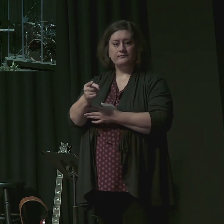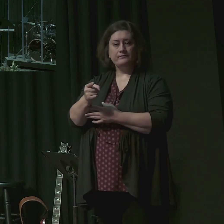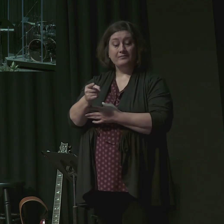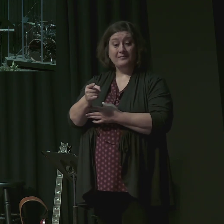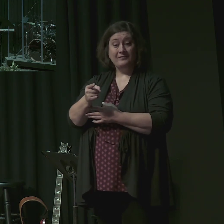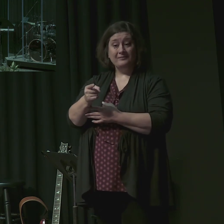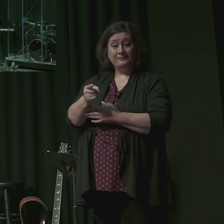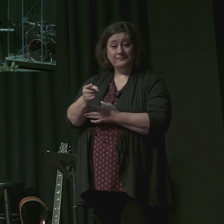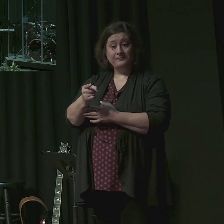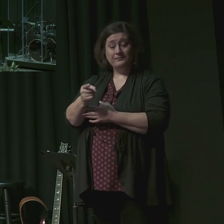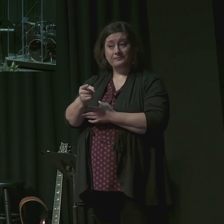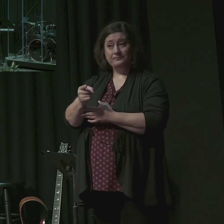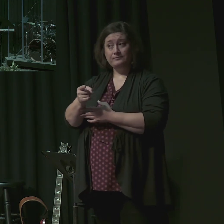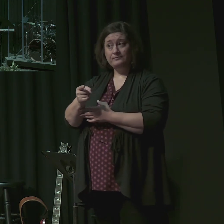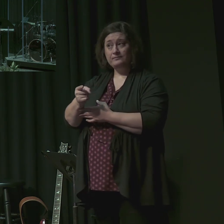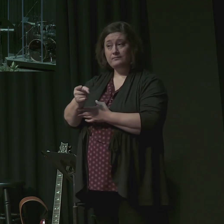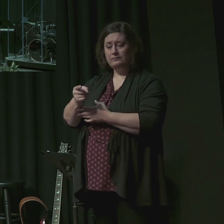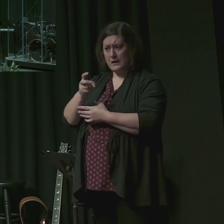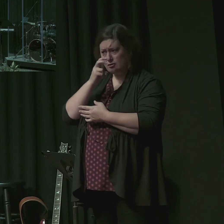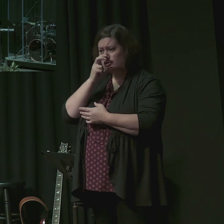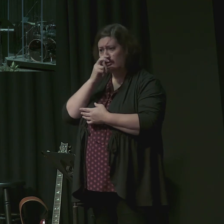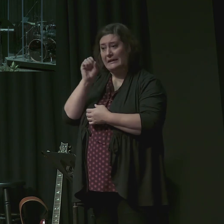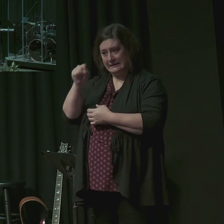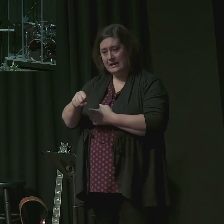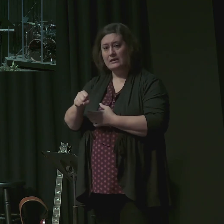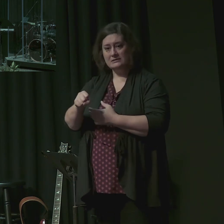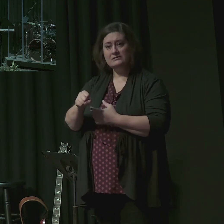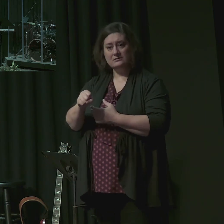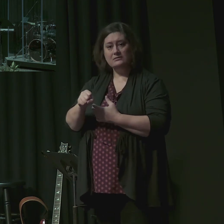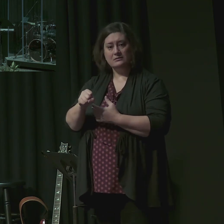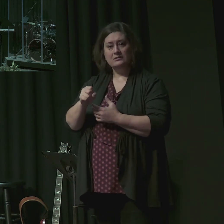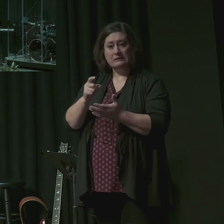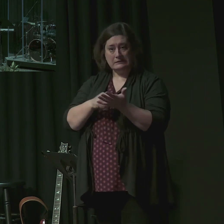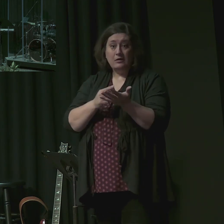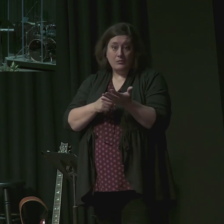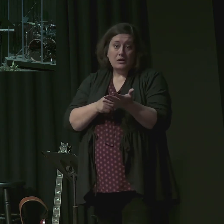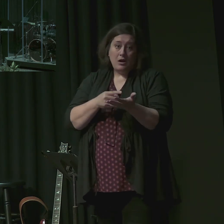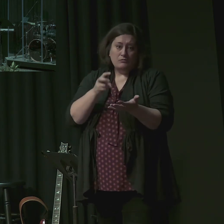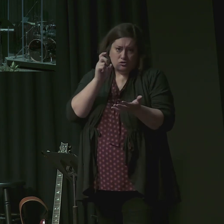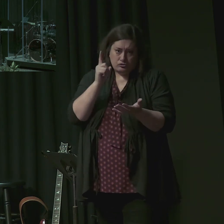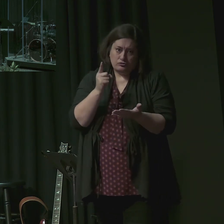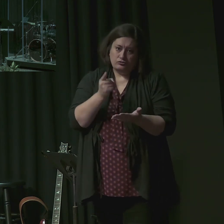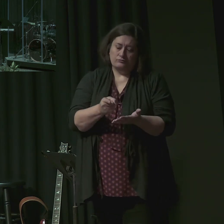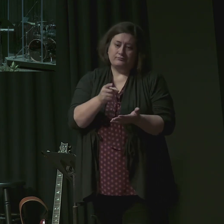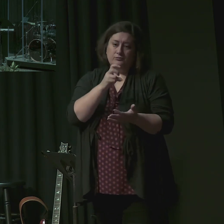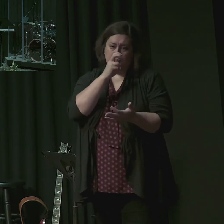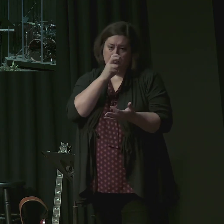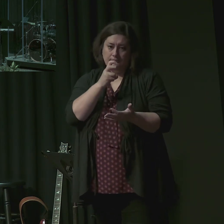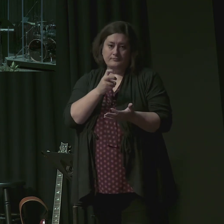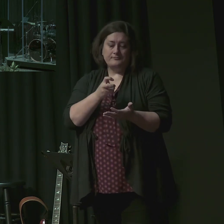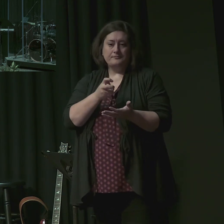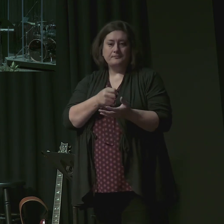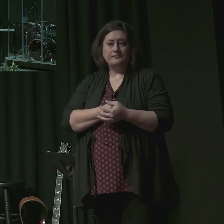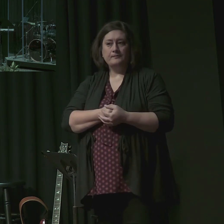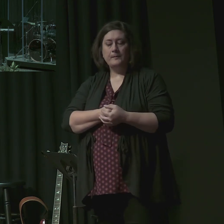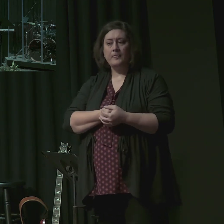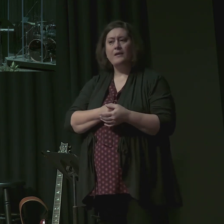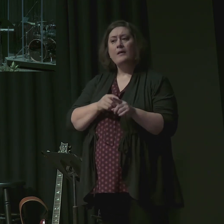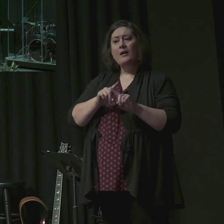even severely if necessary, according to Titus 2.15 and 1.3. We are to do so as an expression of